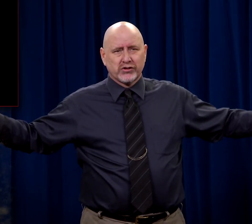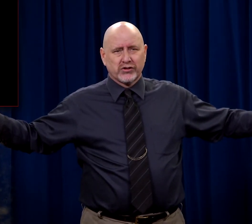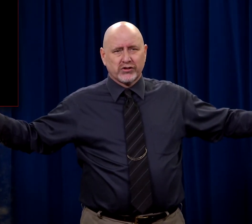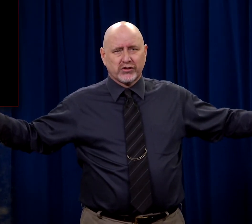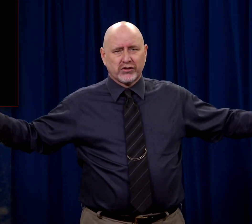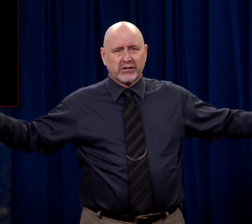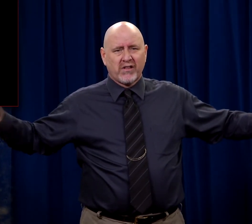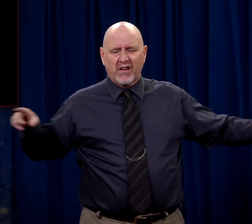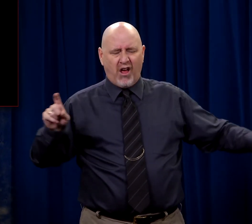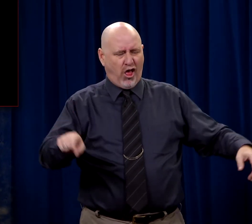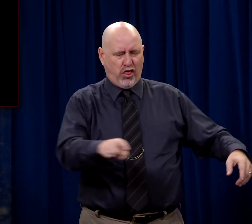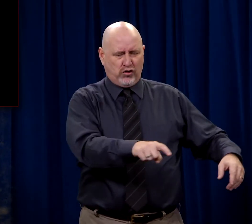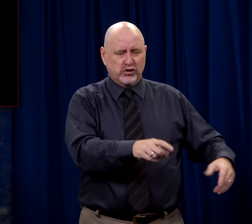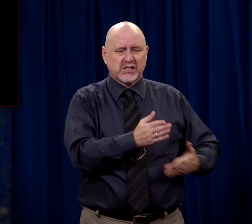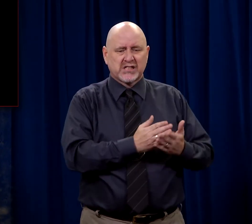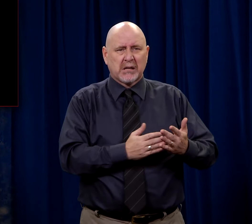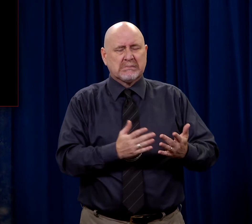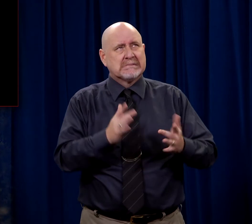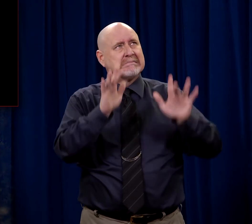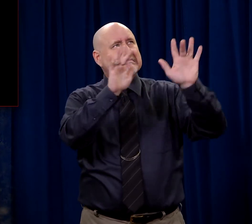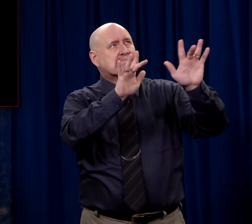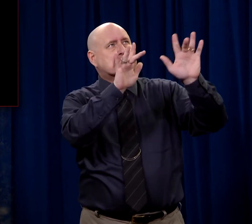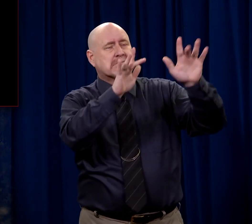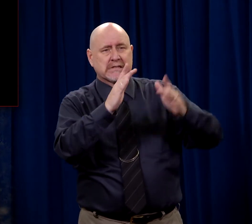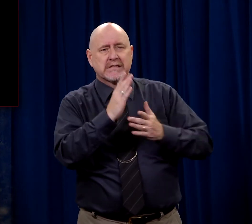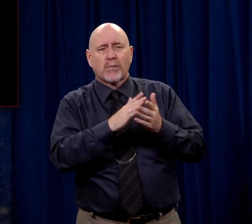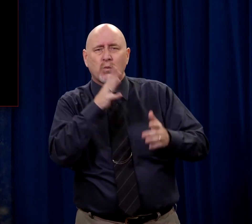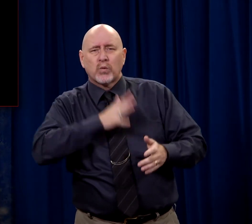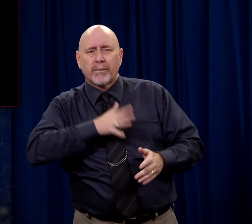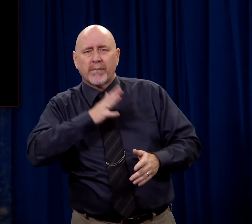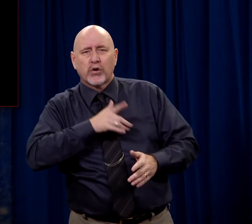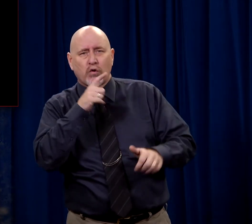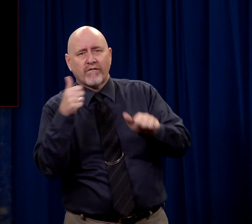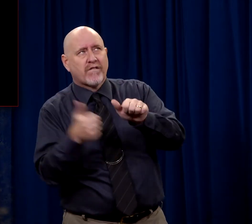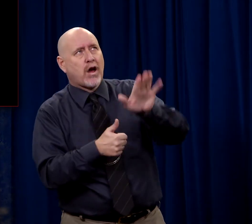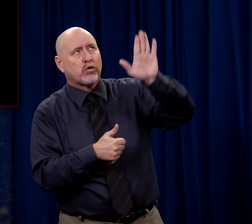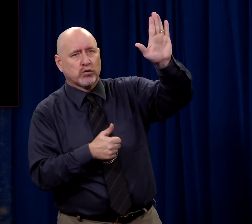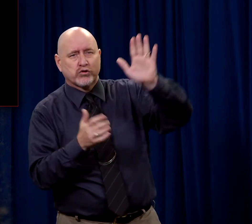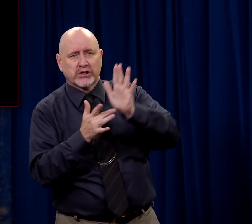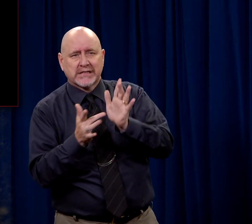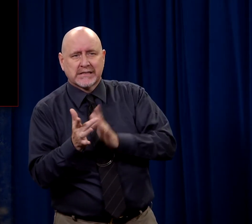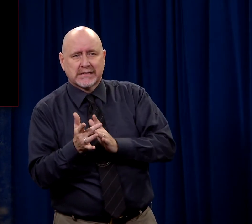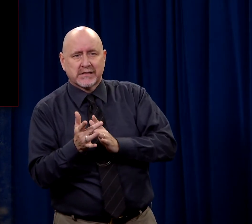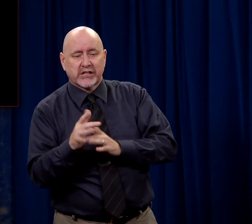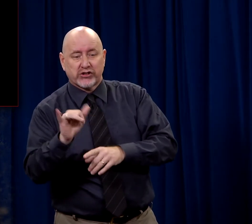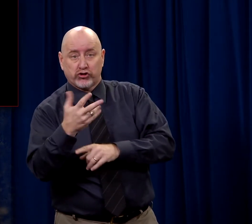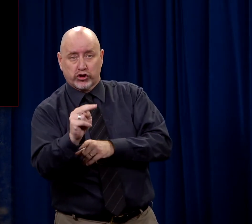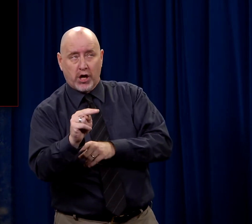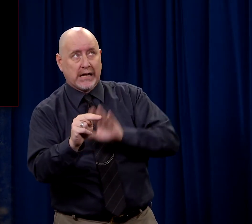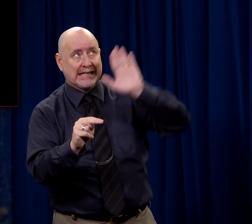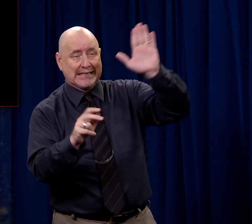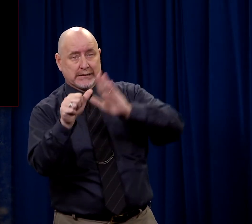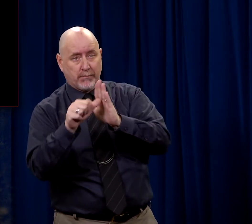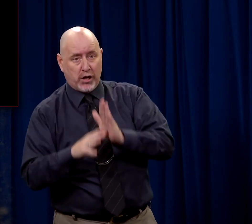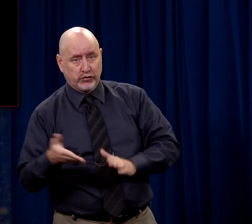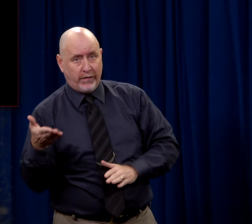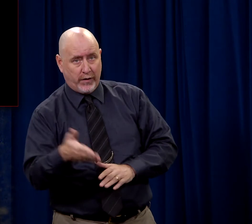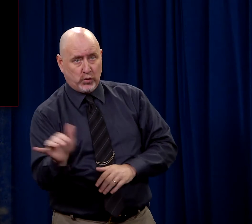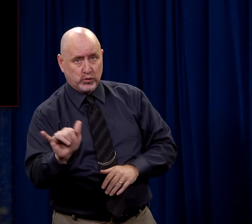foot of the cross there and there are others there. And some are sympathetic to Jesus. You have some of the women who are followers of Jesus. And John, one of His apostles